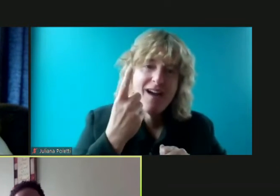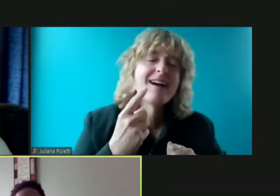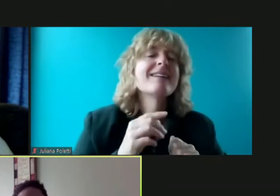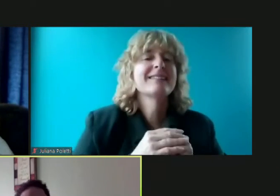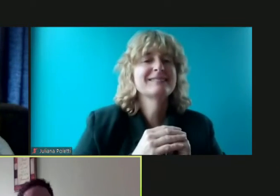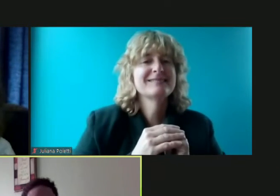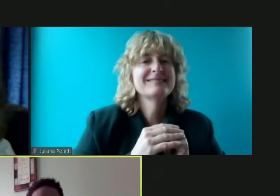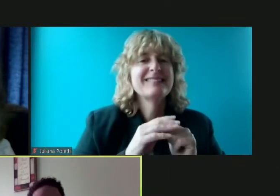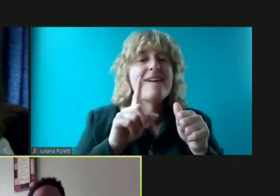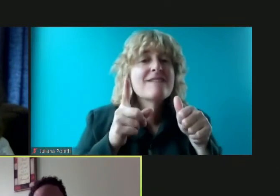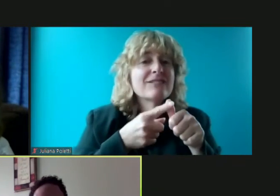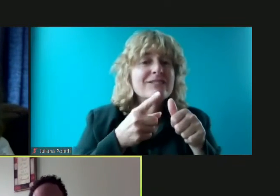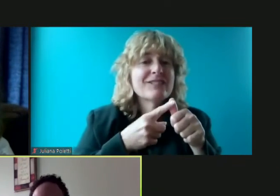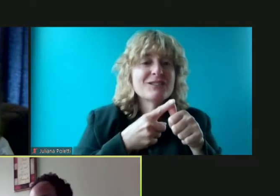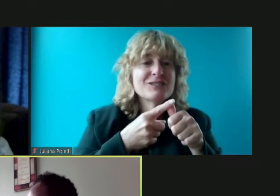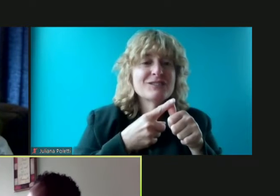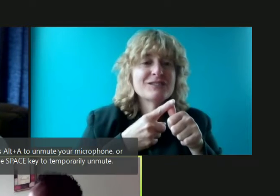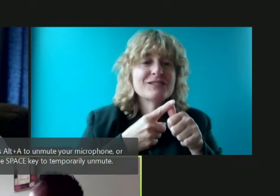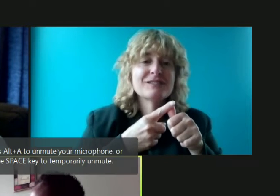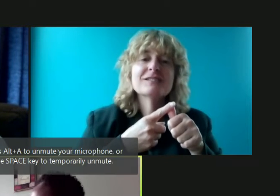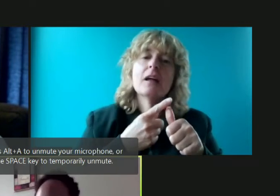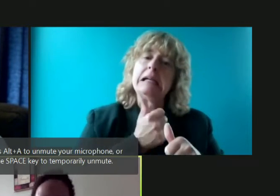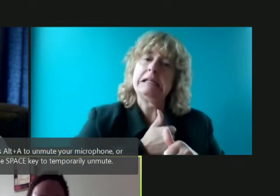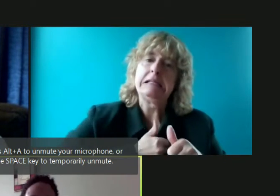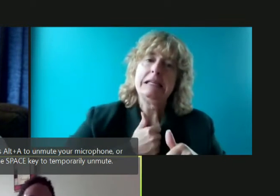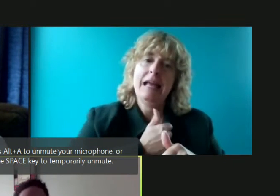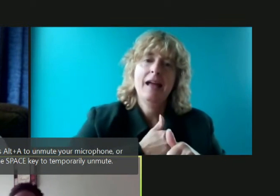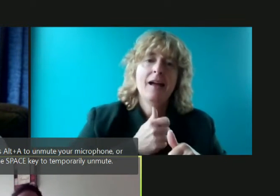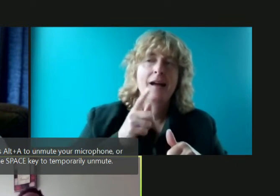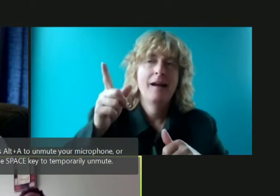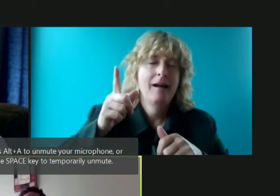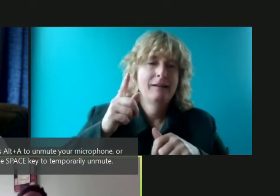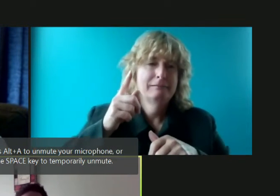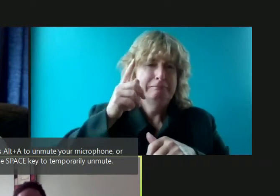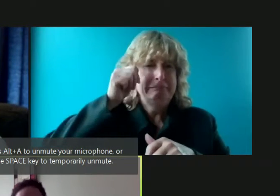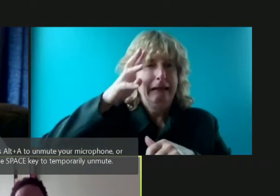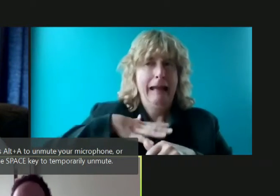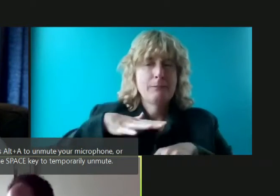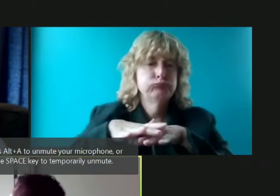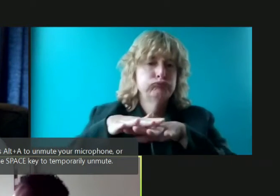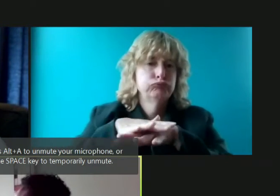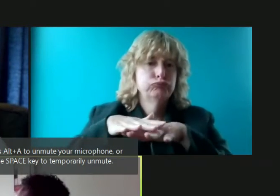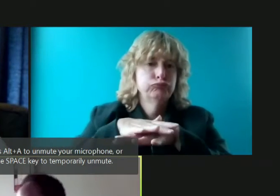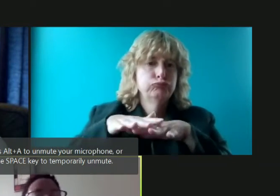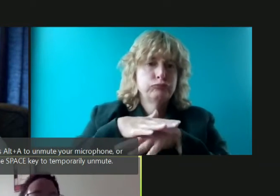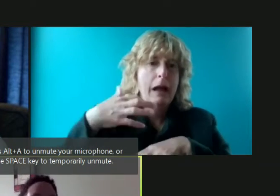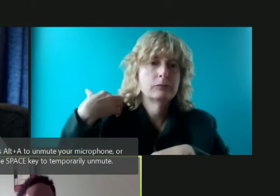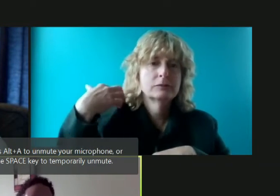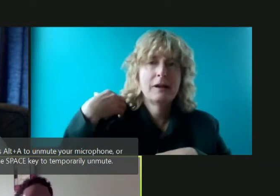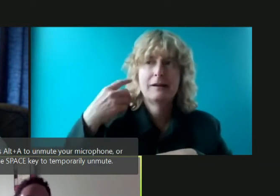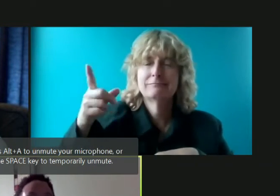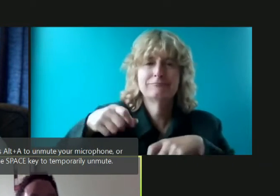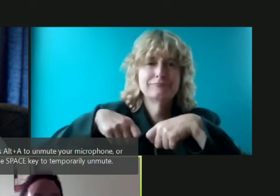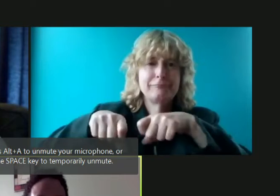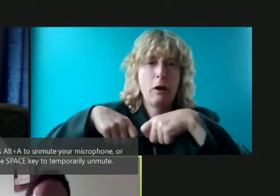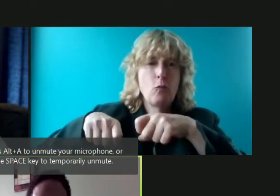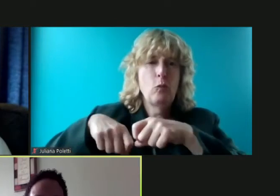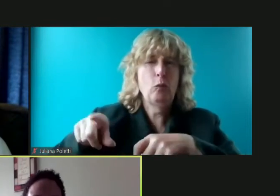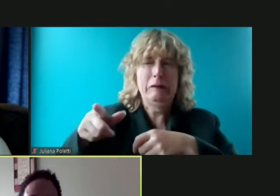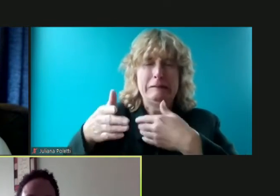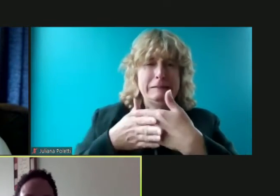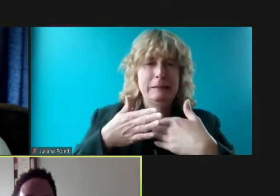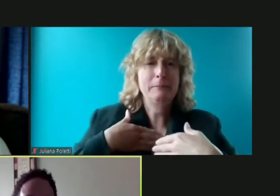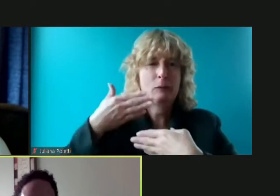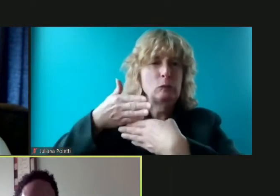let's uh sorry the long guys are mowing the grass outside right next to my window so